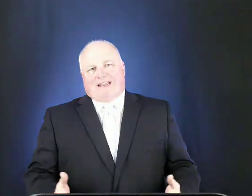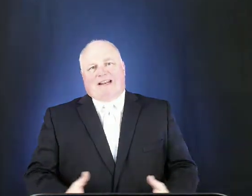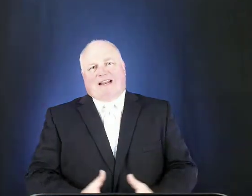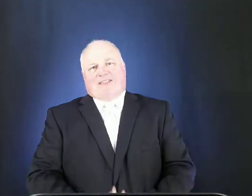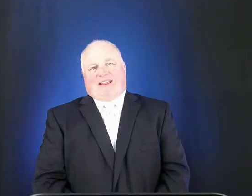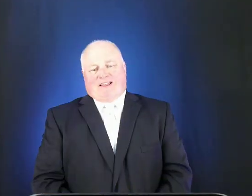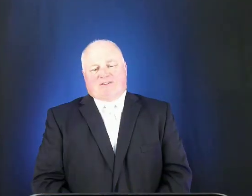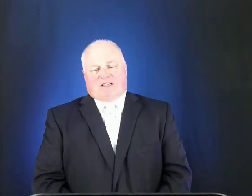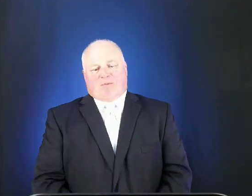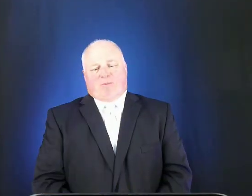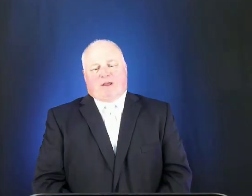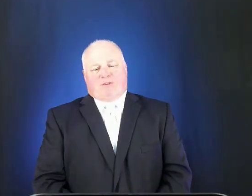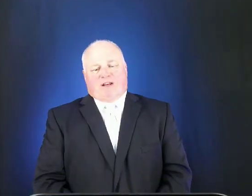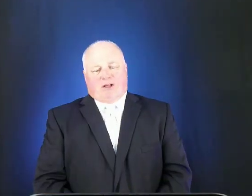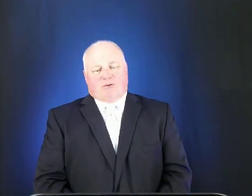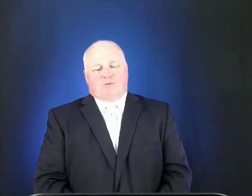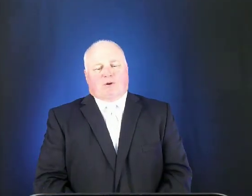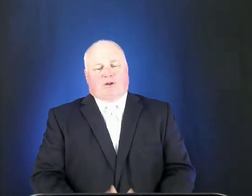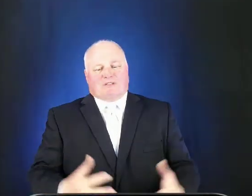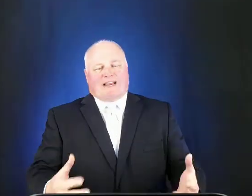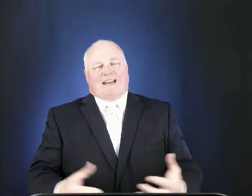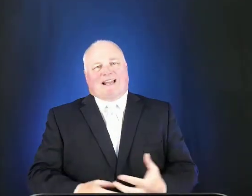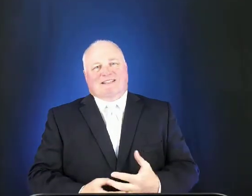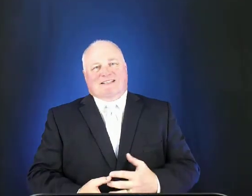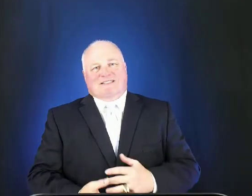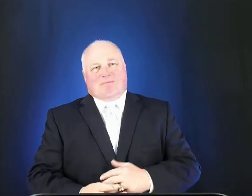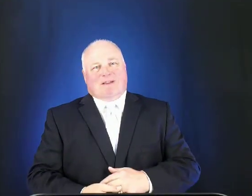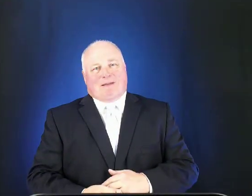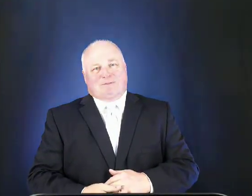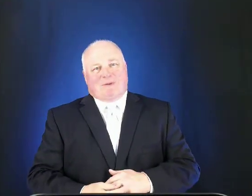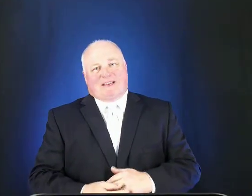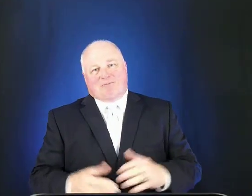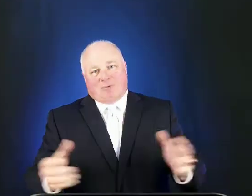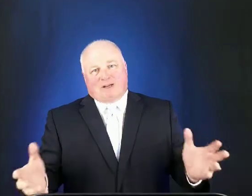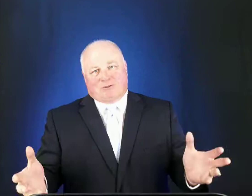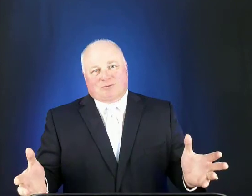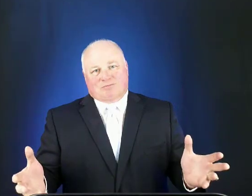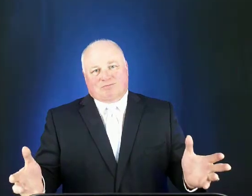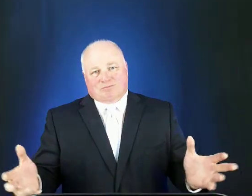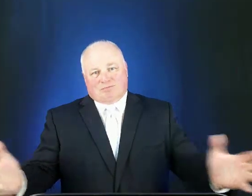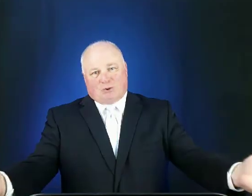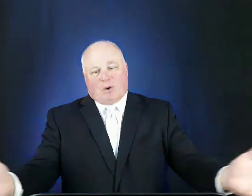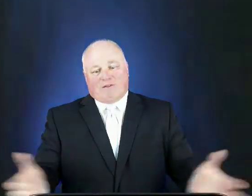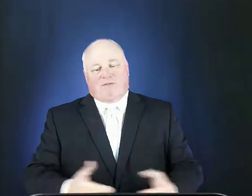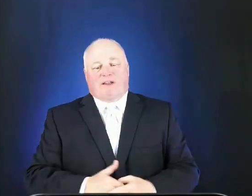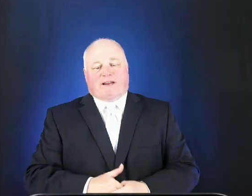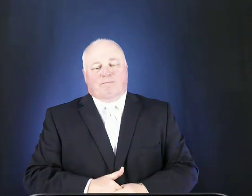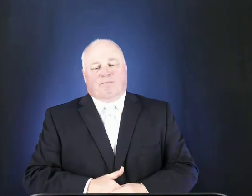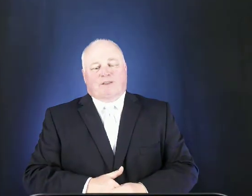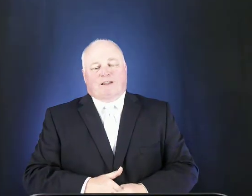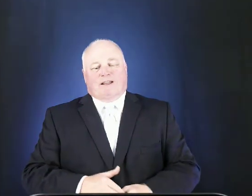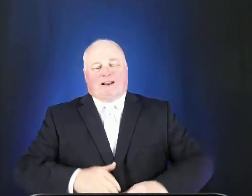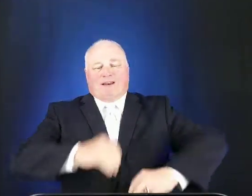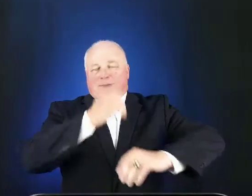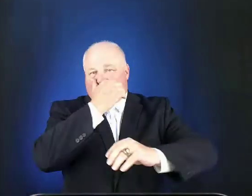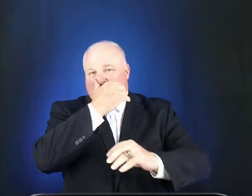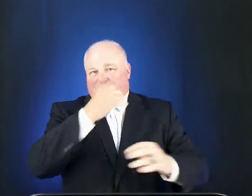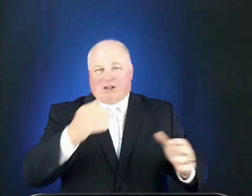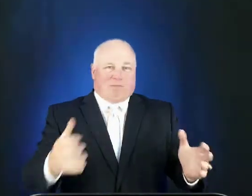in anything else some are better than others because headlines can sometimes be well quite funny let me give you a couple